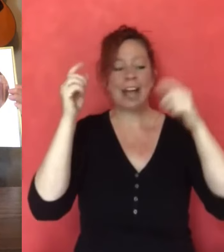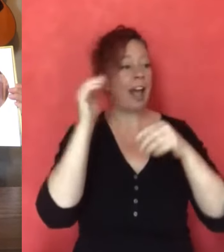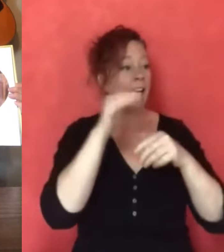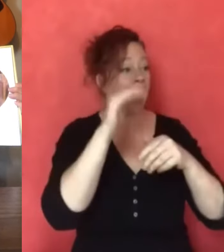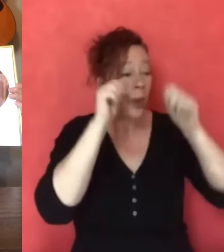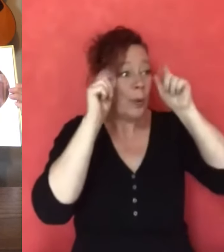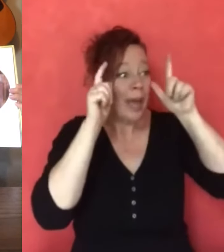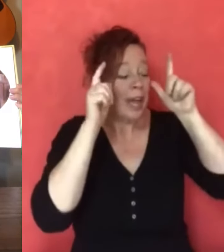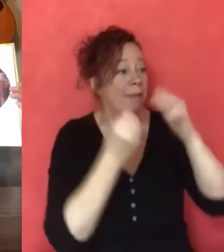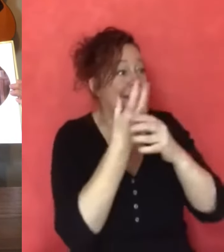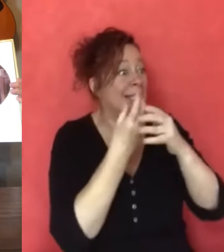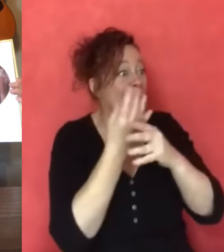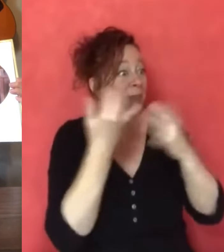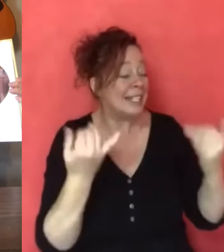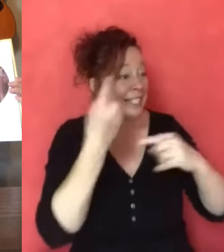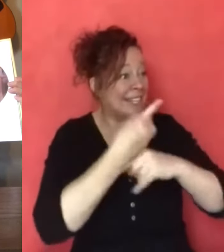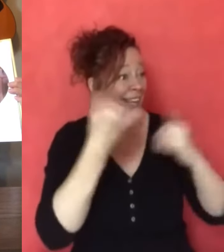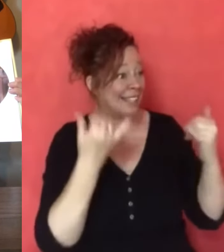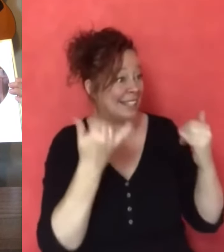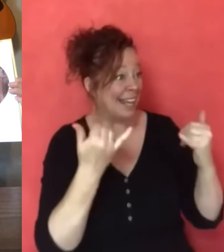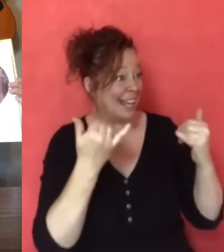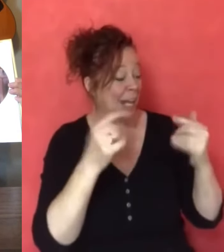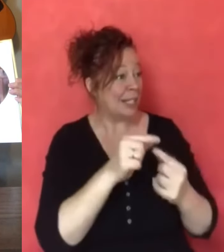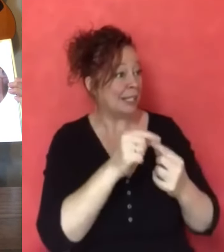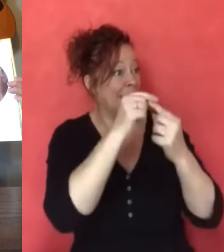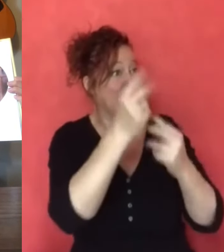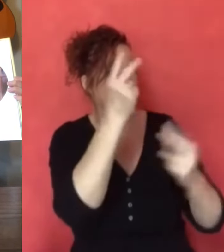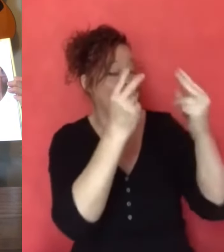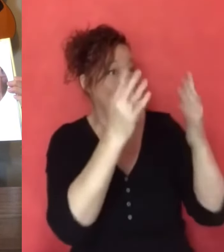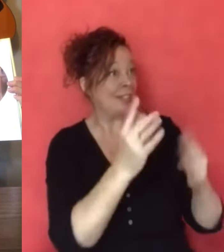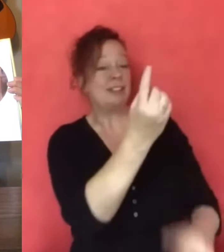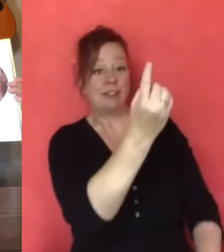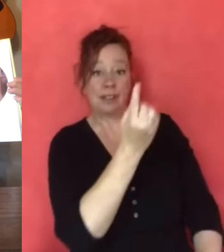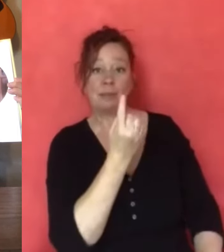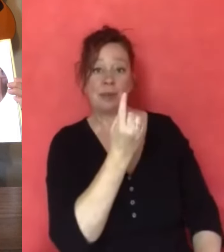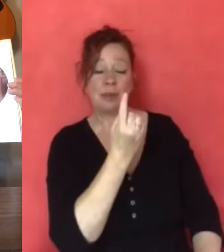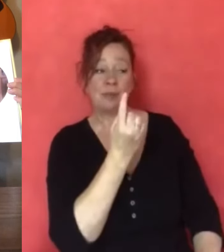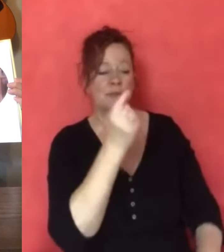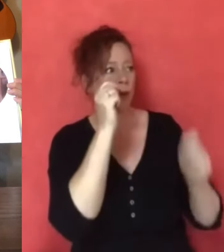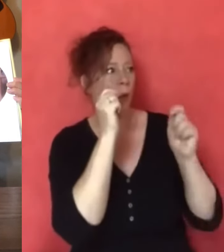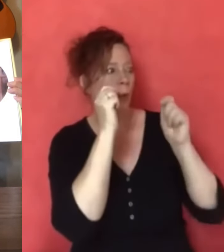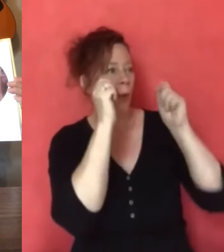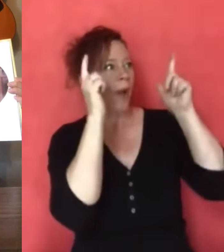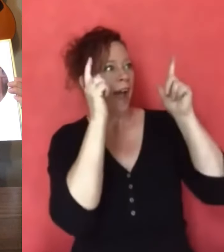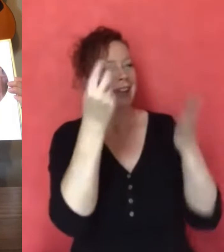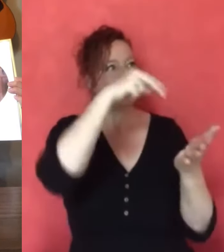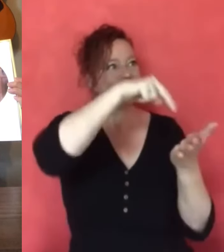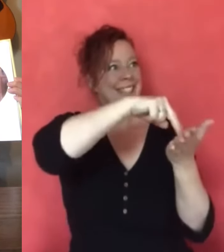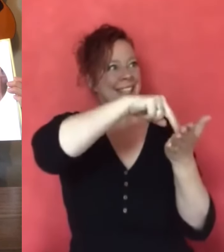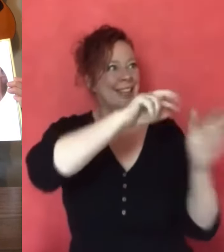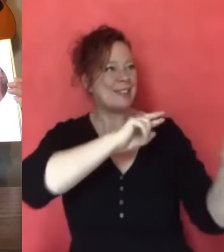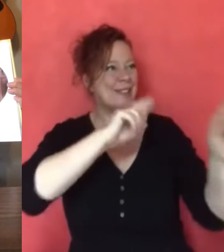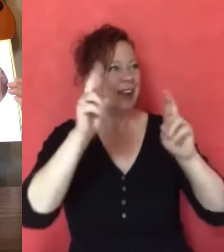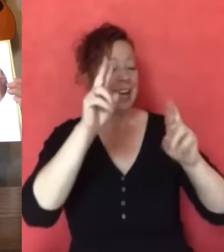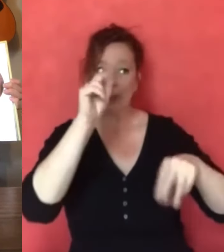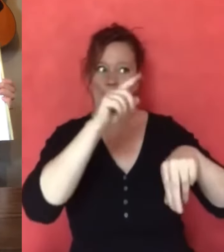Wake up! It's spring. Today's the day. A special guest is on the way. Rise and shine.